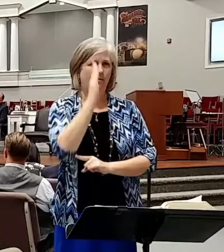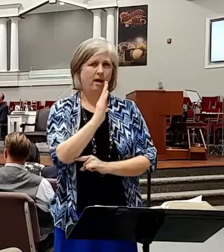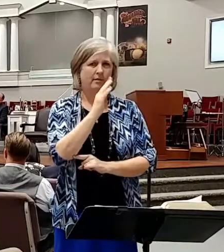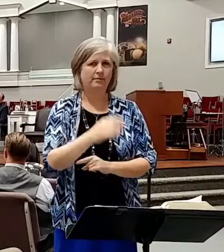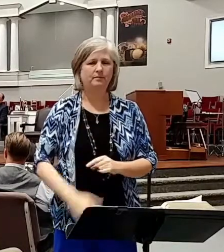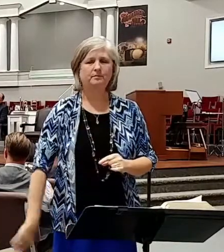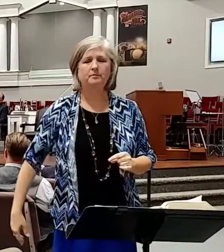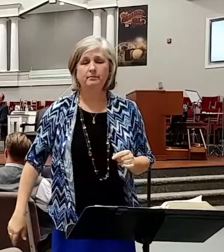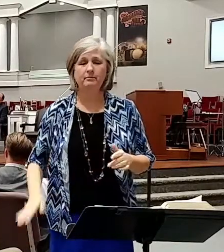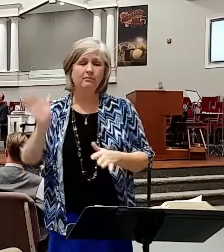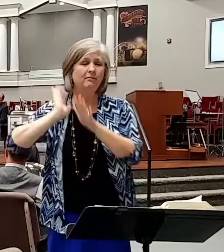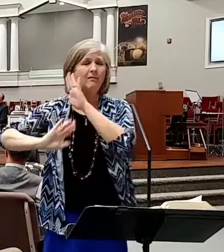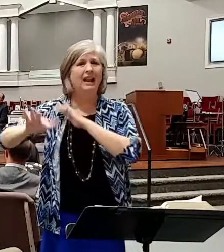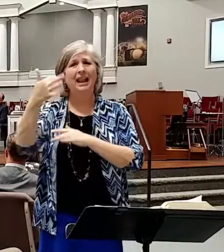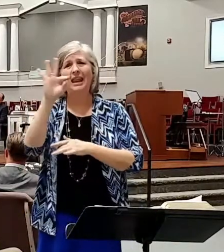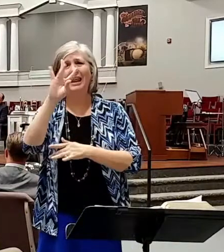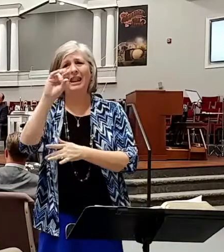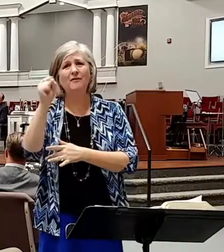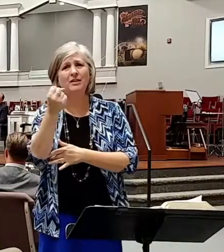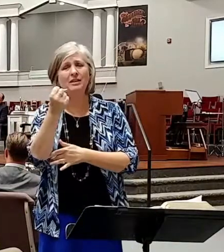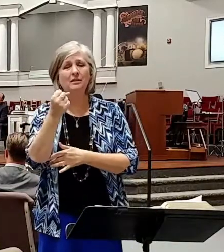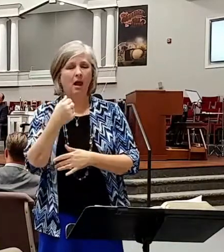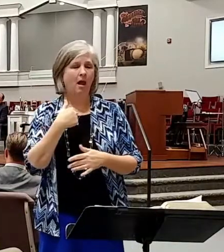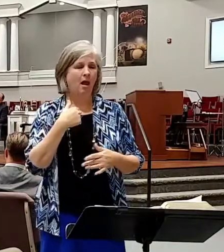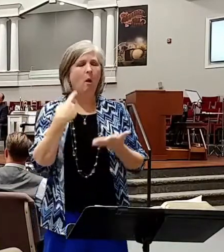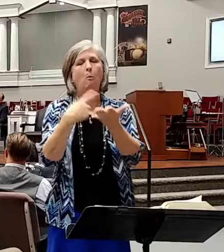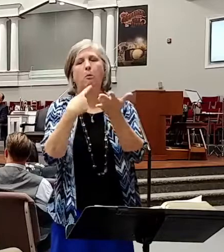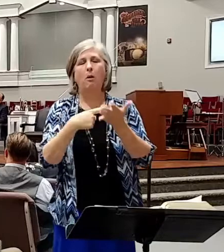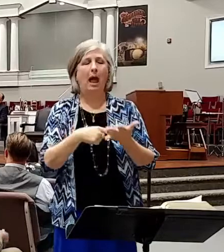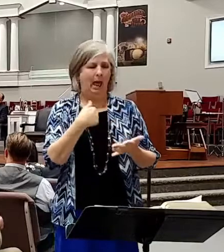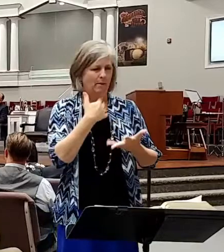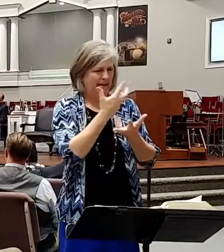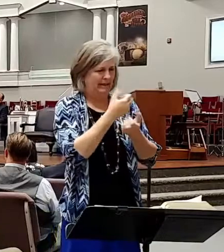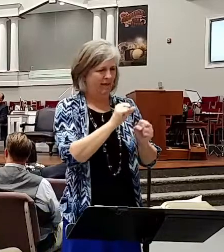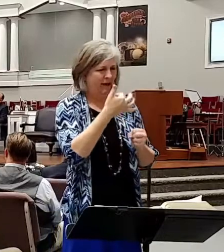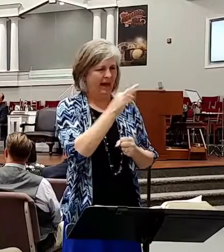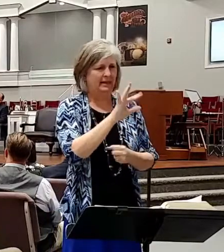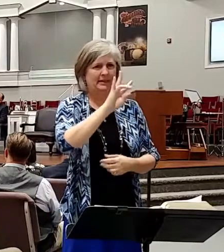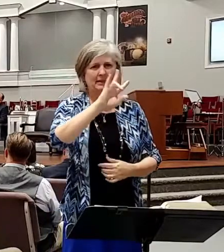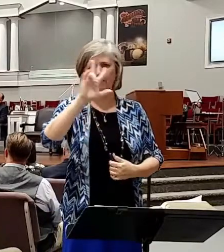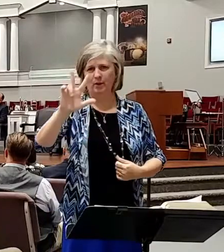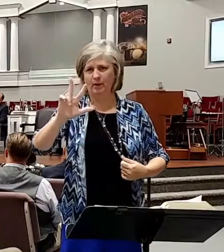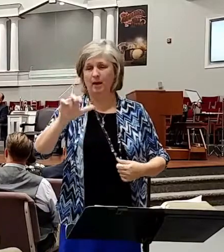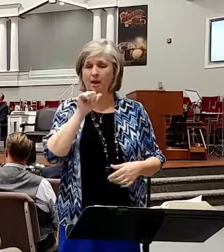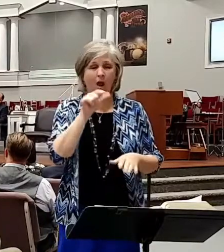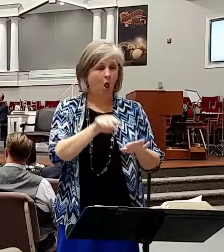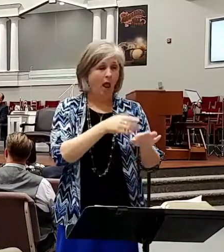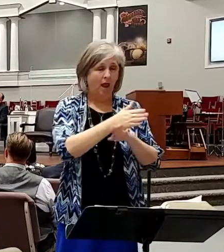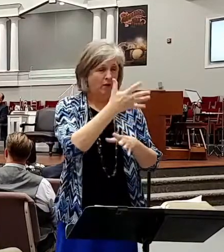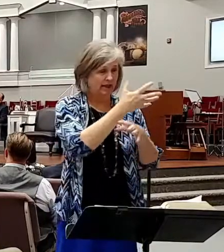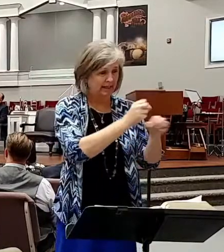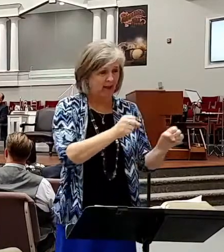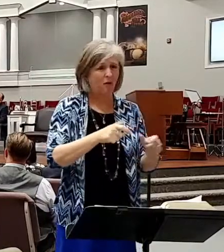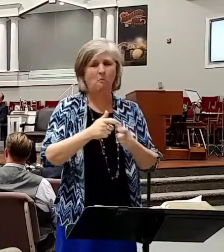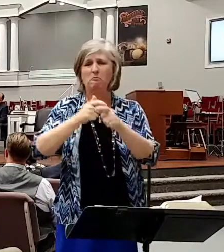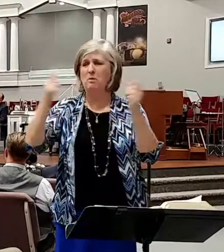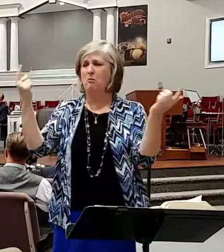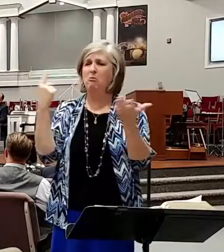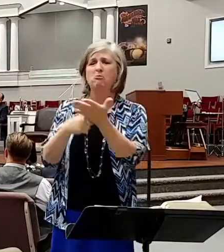70s, there was debate. I got saved in 1973, and not long after I got saved, there's a big debate in mostly Southern